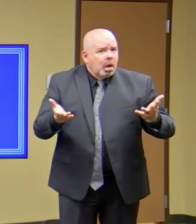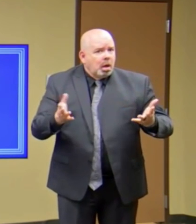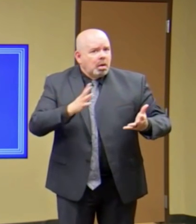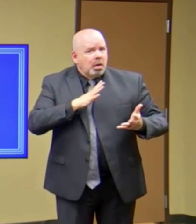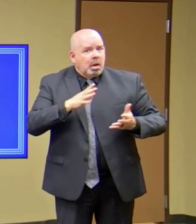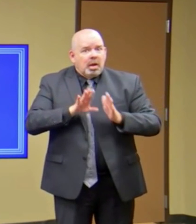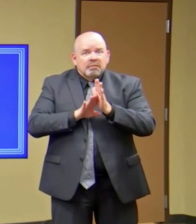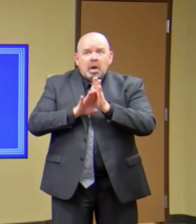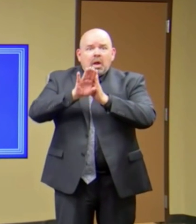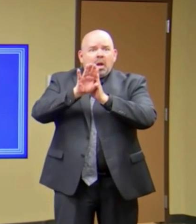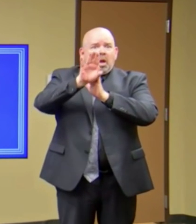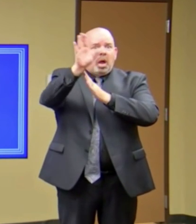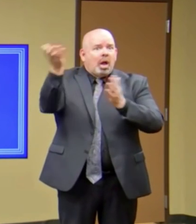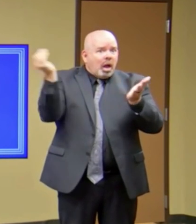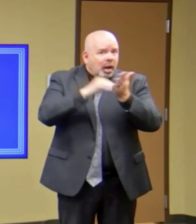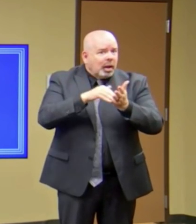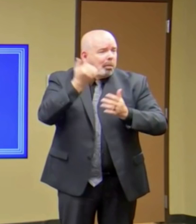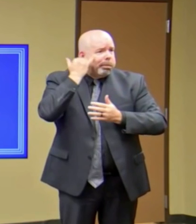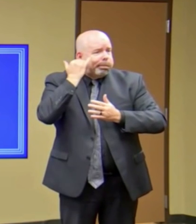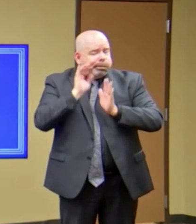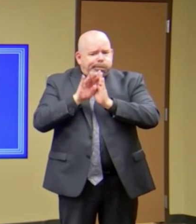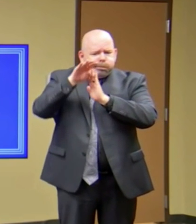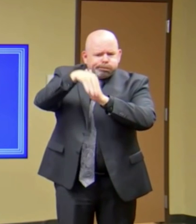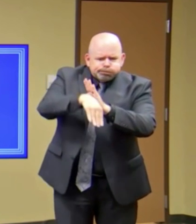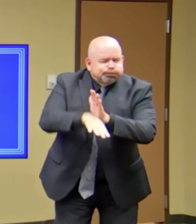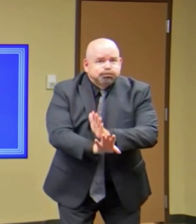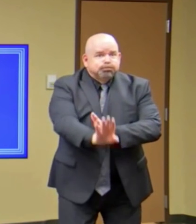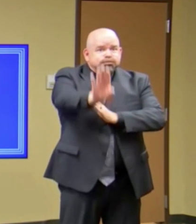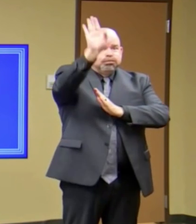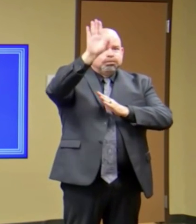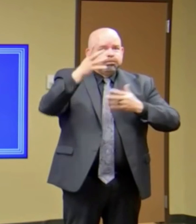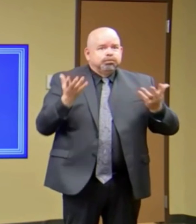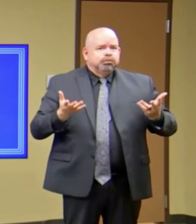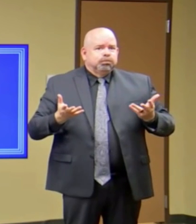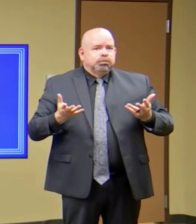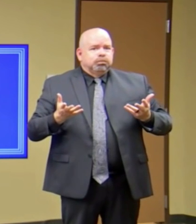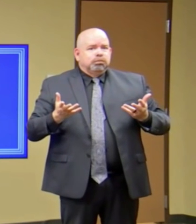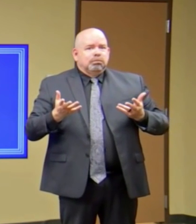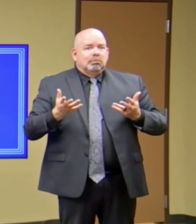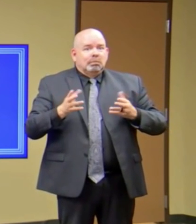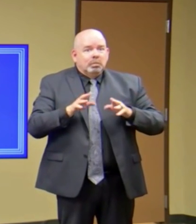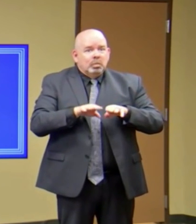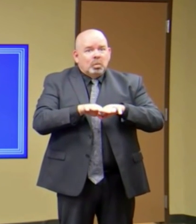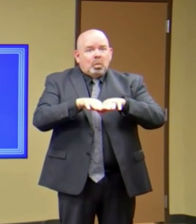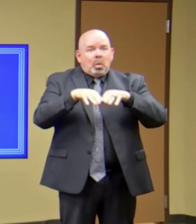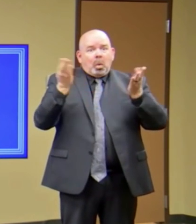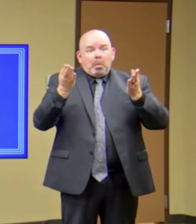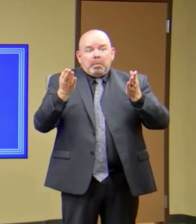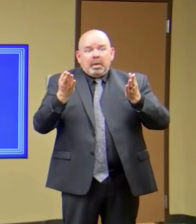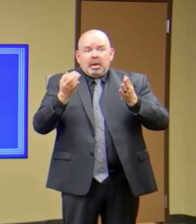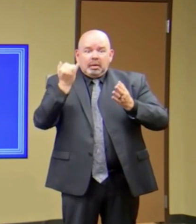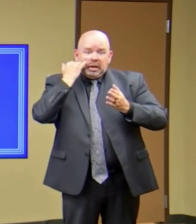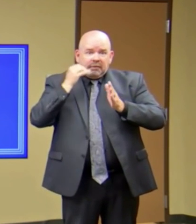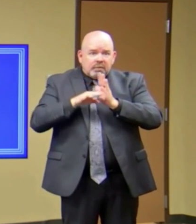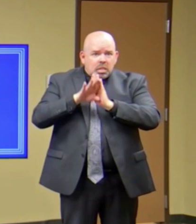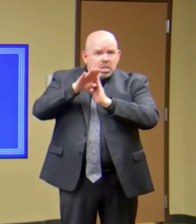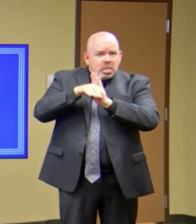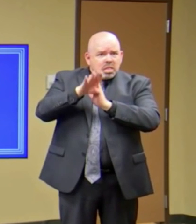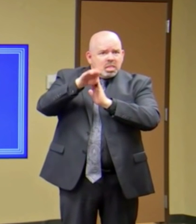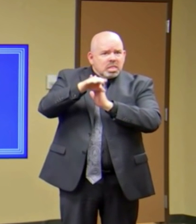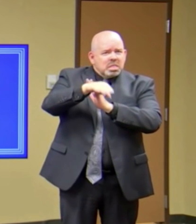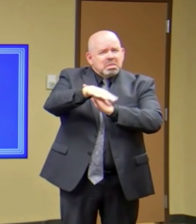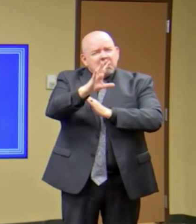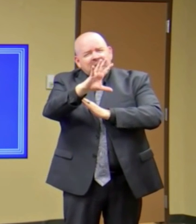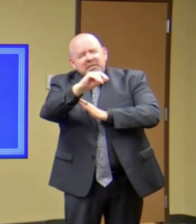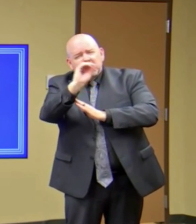where it's a 50% opening and a 75% opening. But that can only happen if we make good choices in the